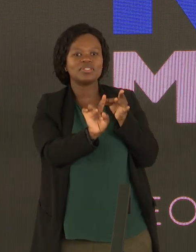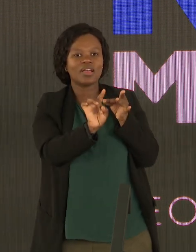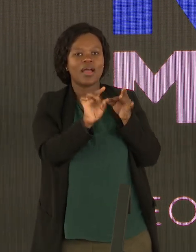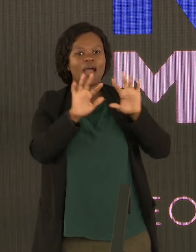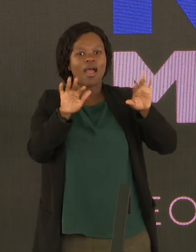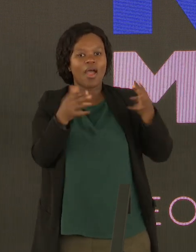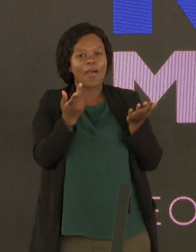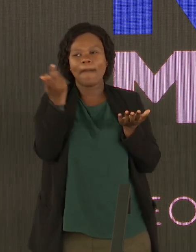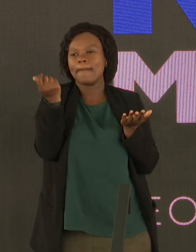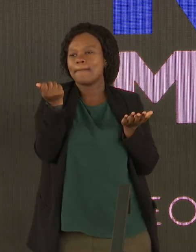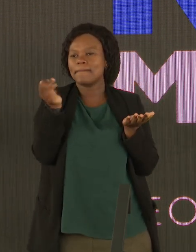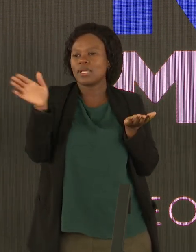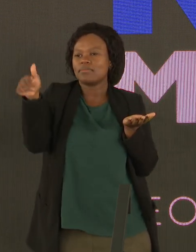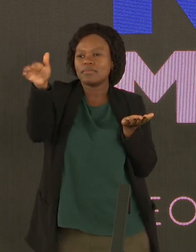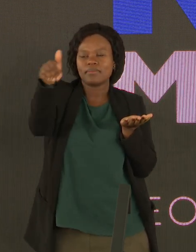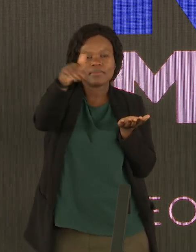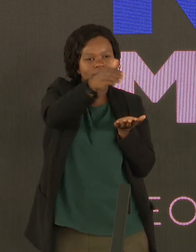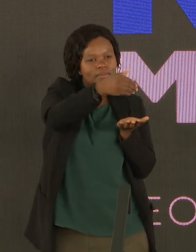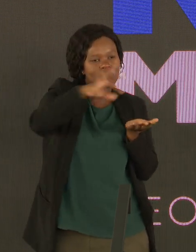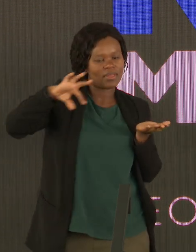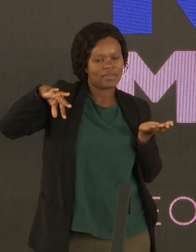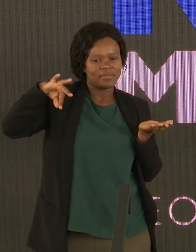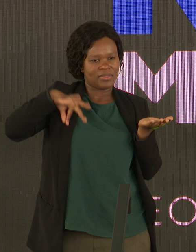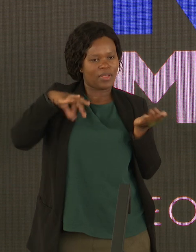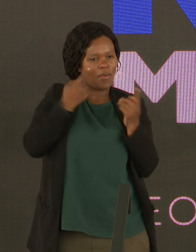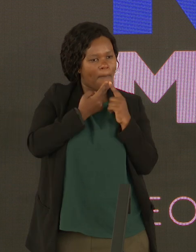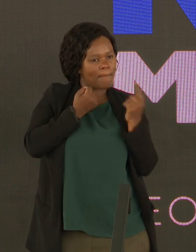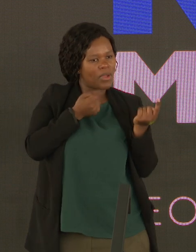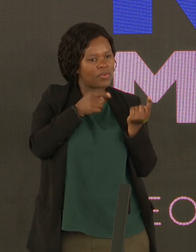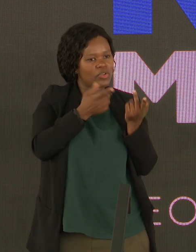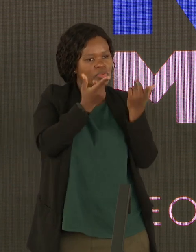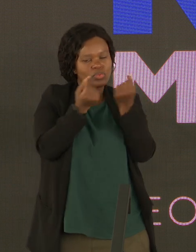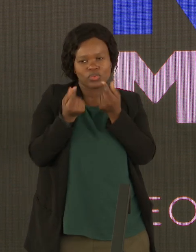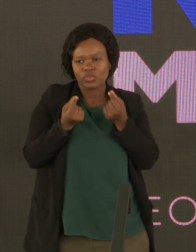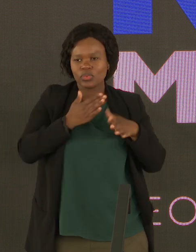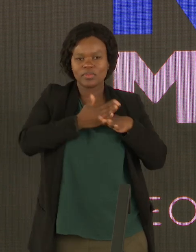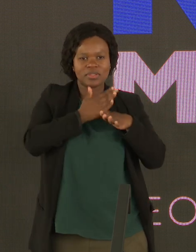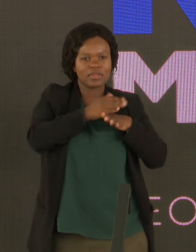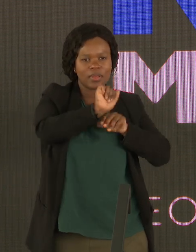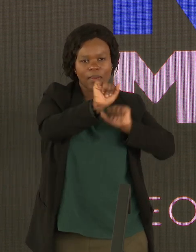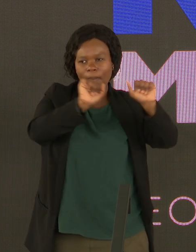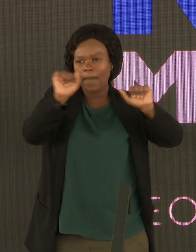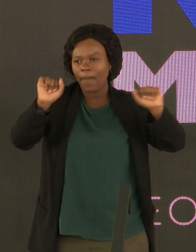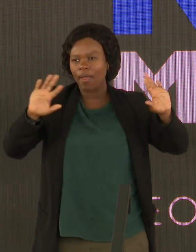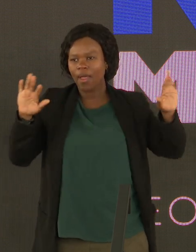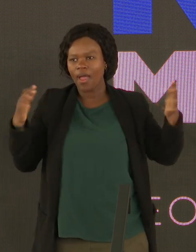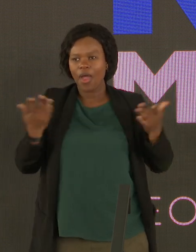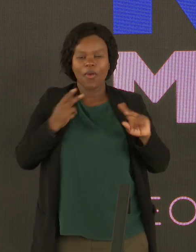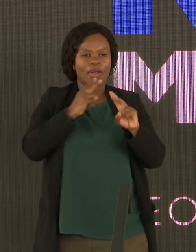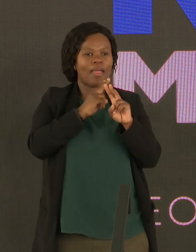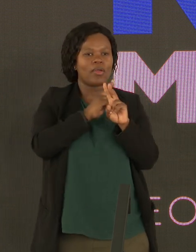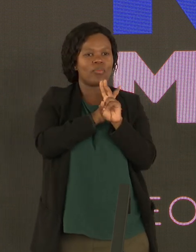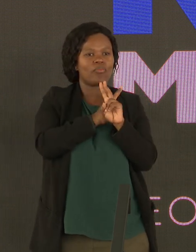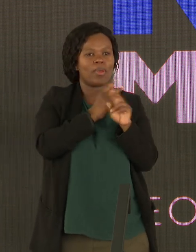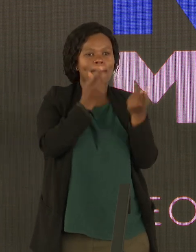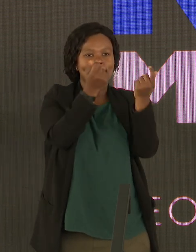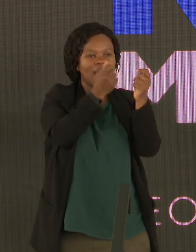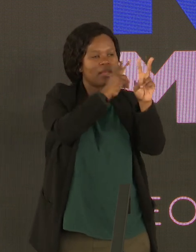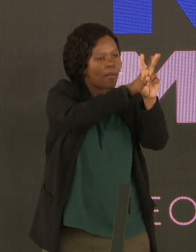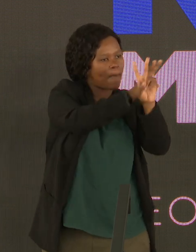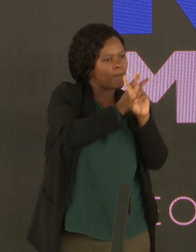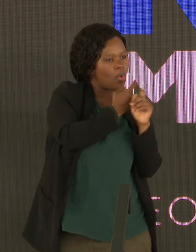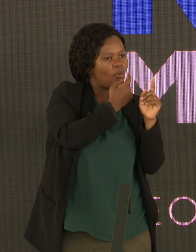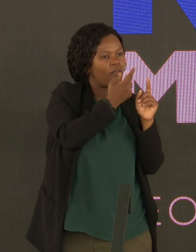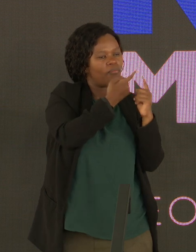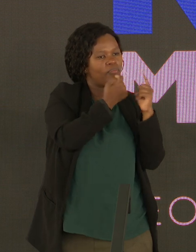revenues that financial institutions were getting from actually doing their job of extending loans and all the extra other services that they